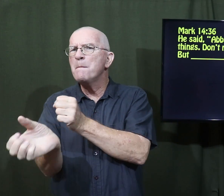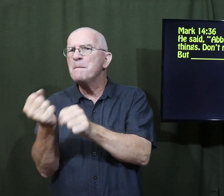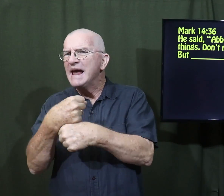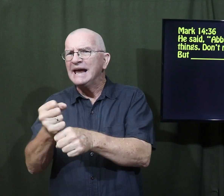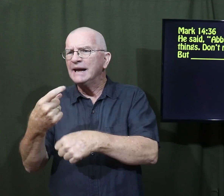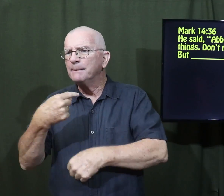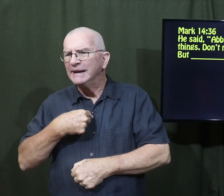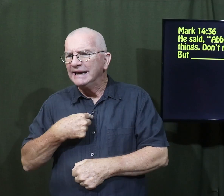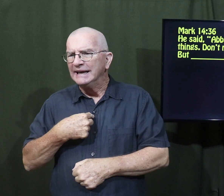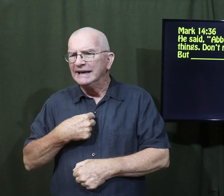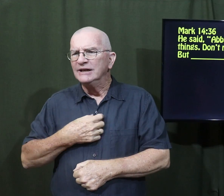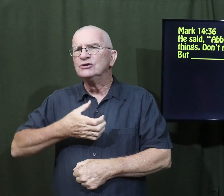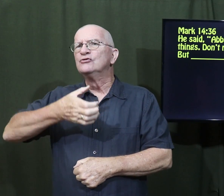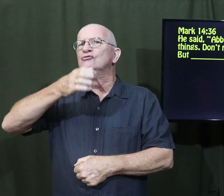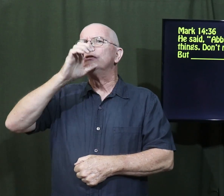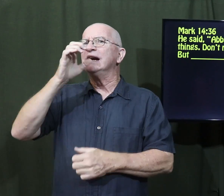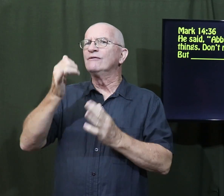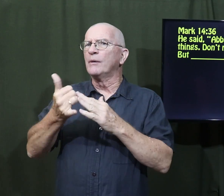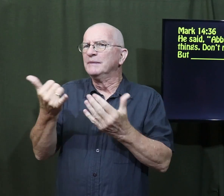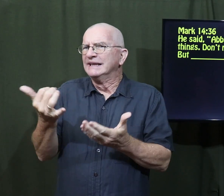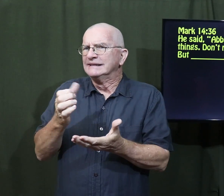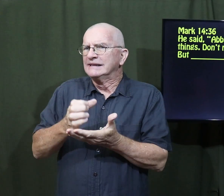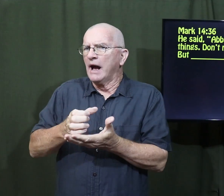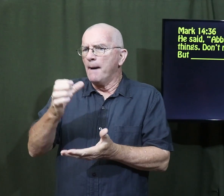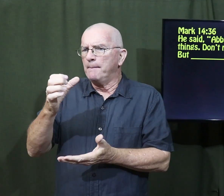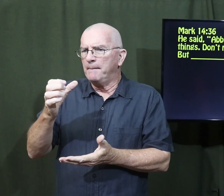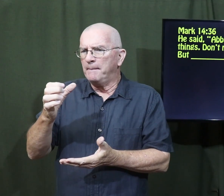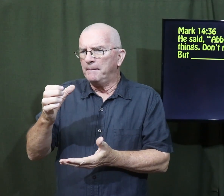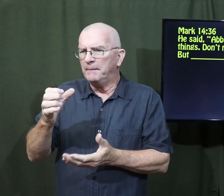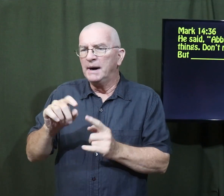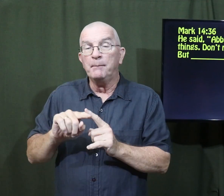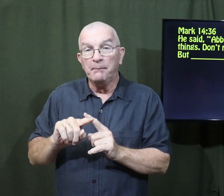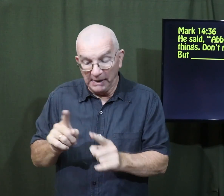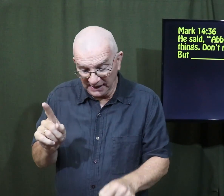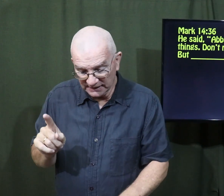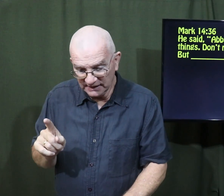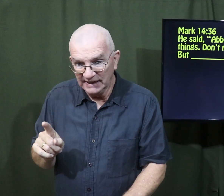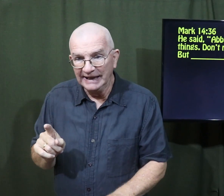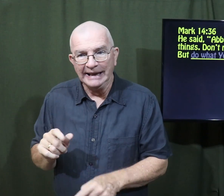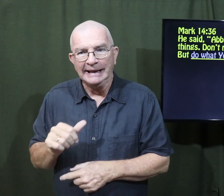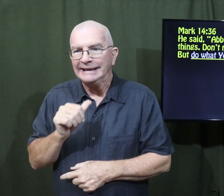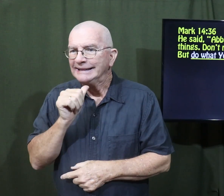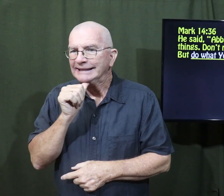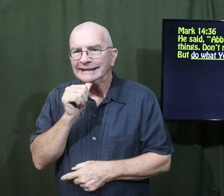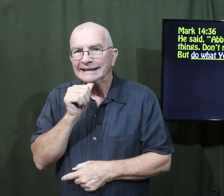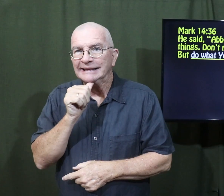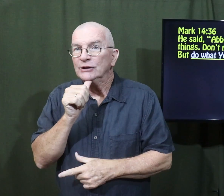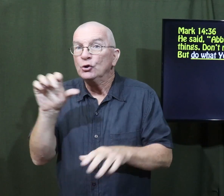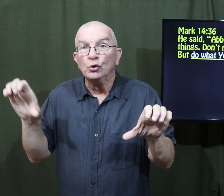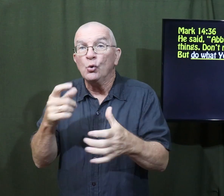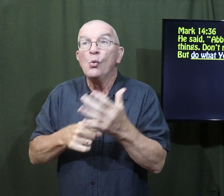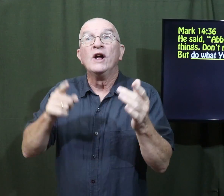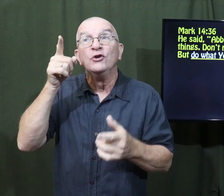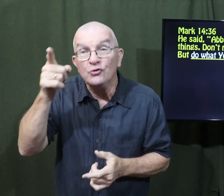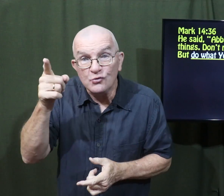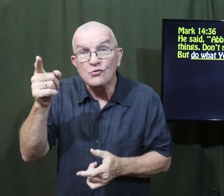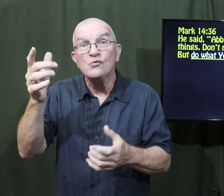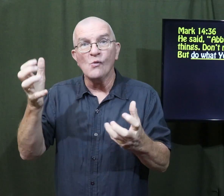Don't make me drink from this cup. But do what you